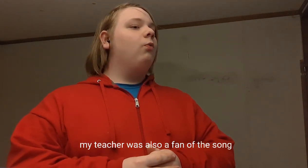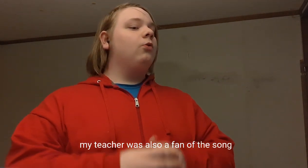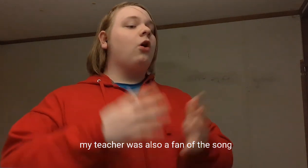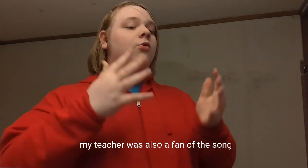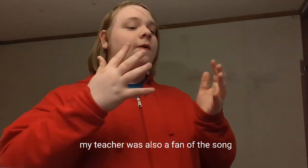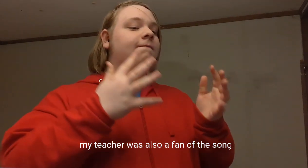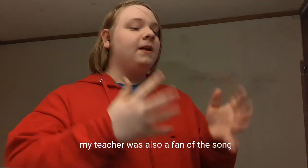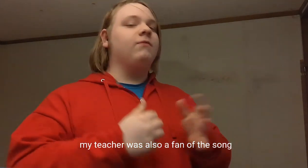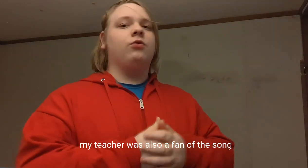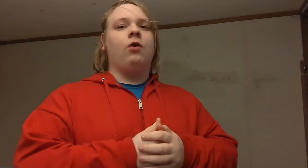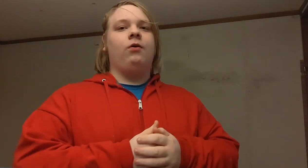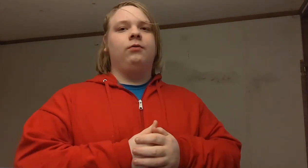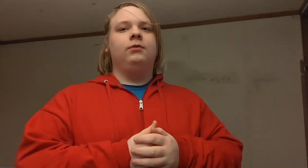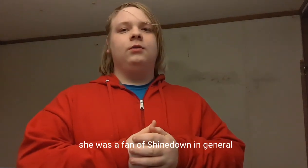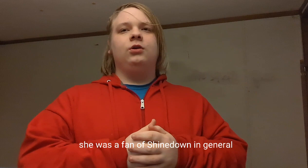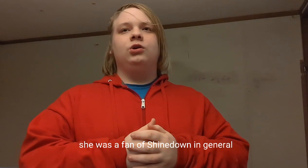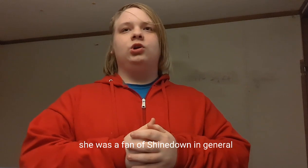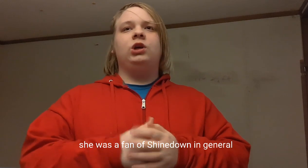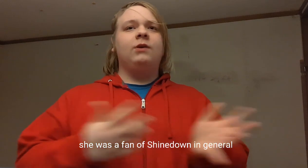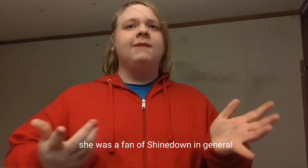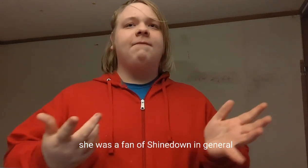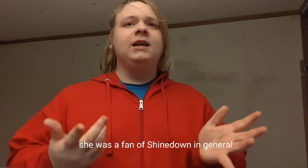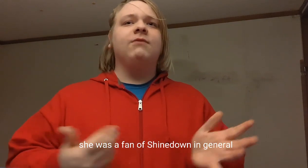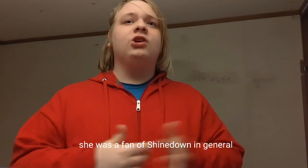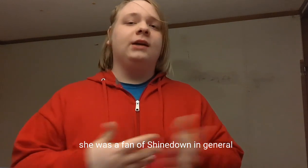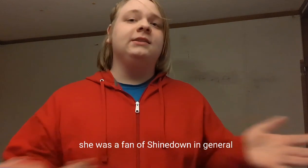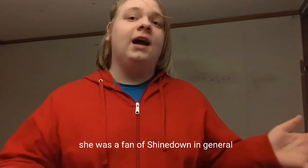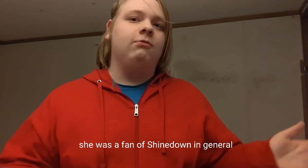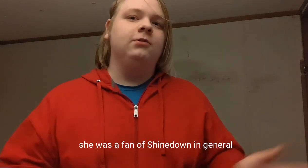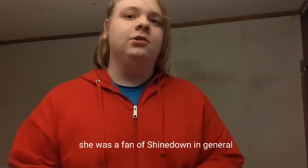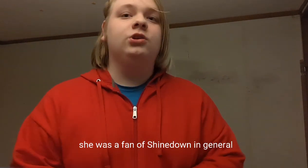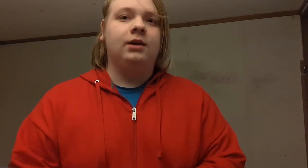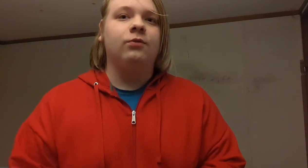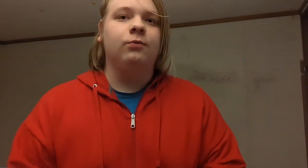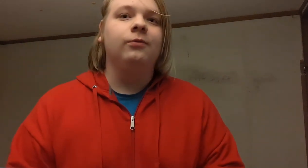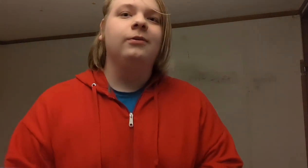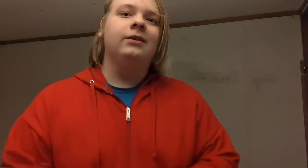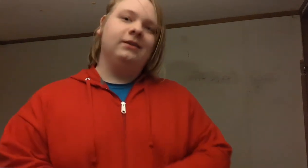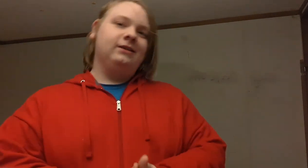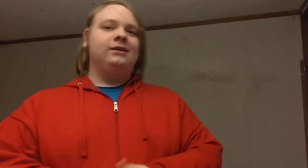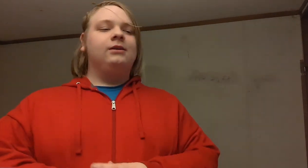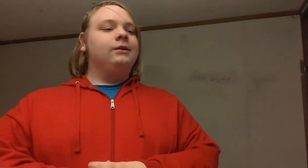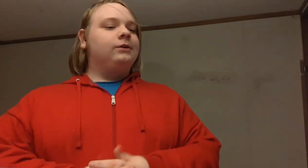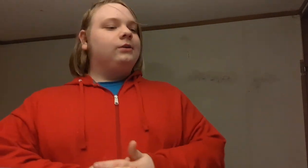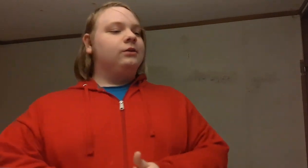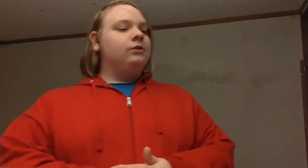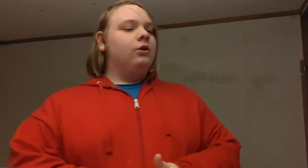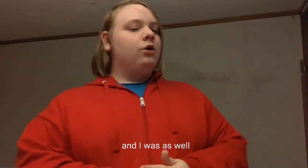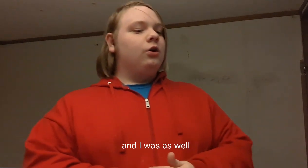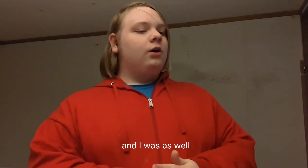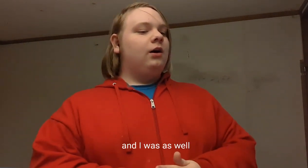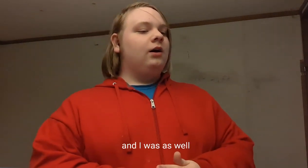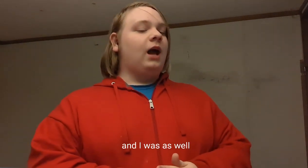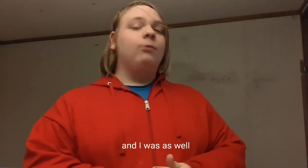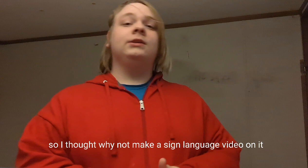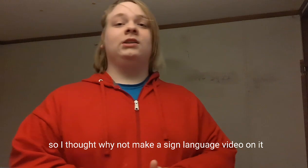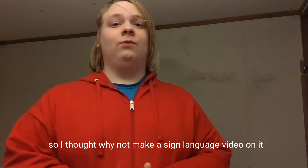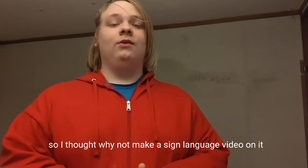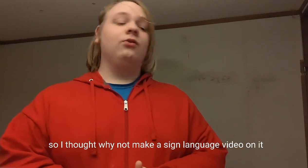swear to be in the song, she was a feeling of shutting down in general, and I was a threat, so I thought I